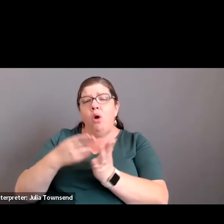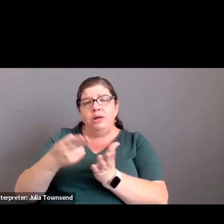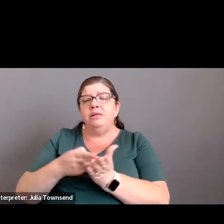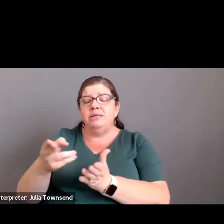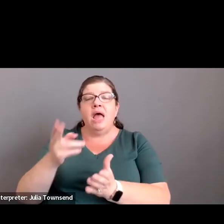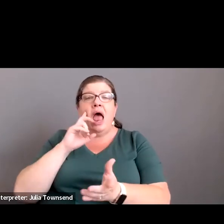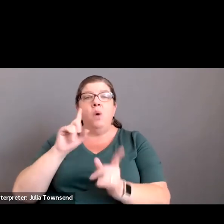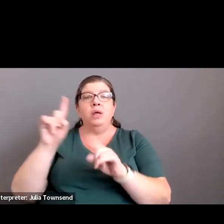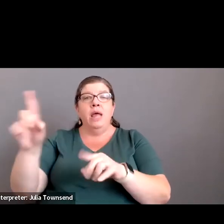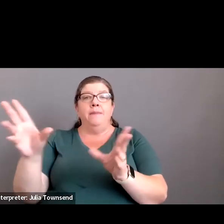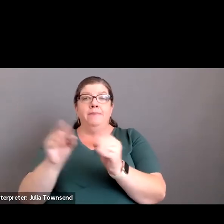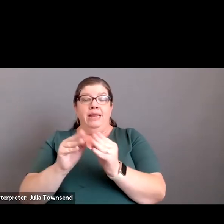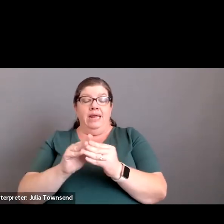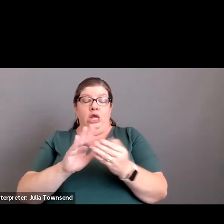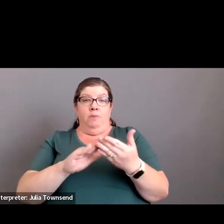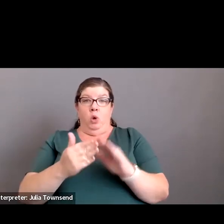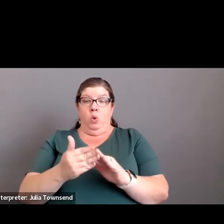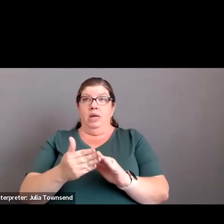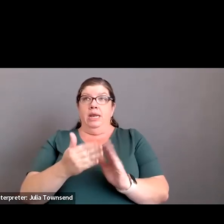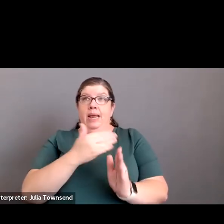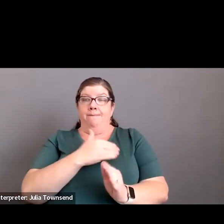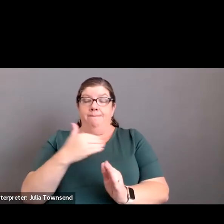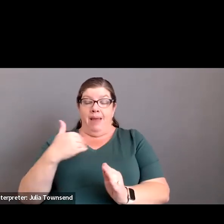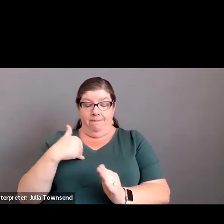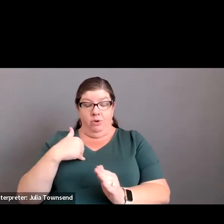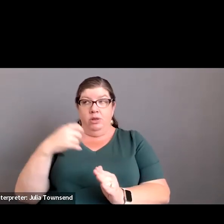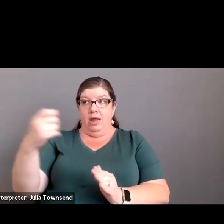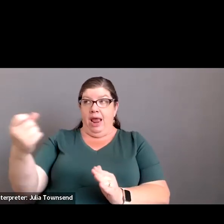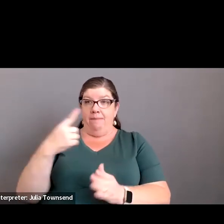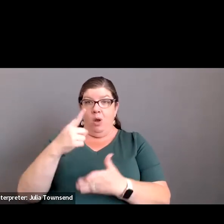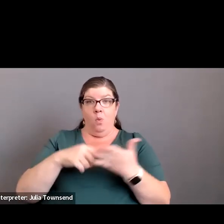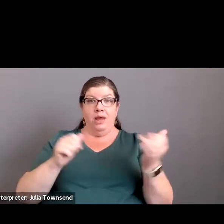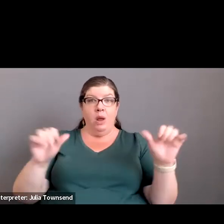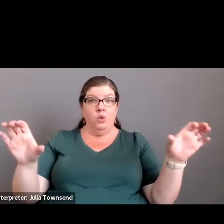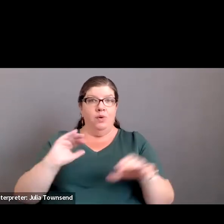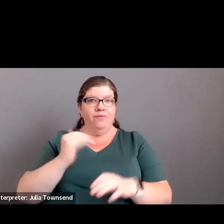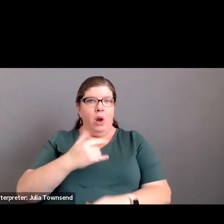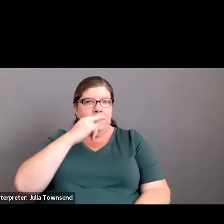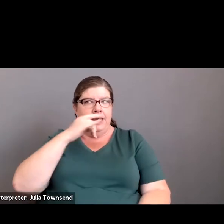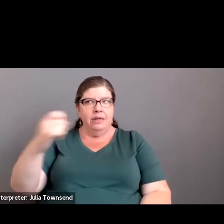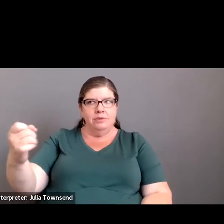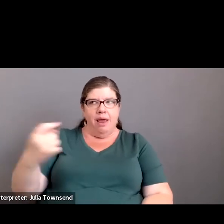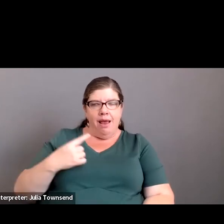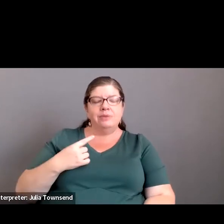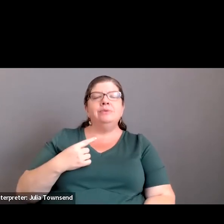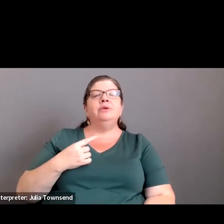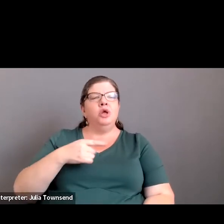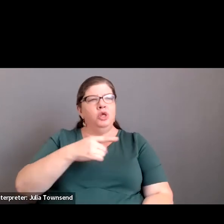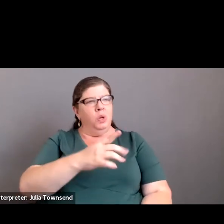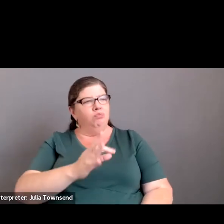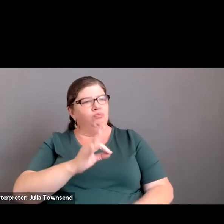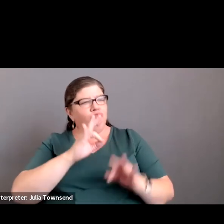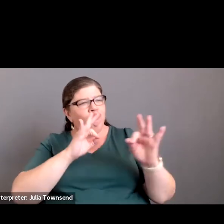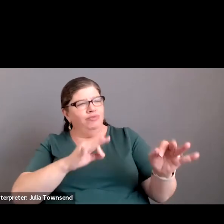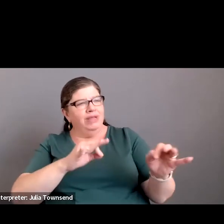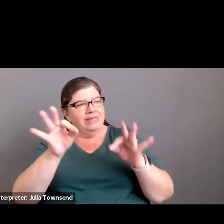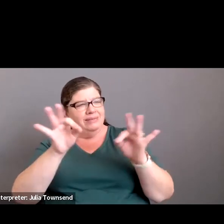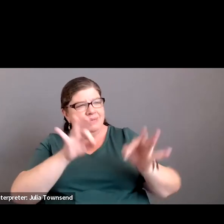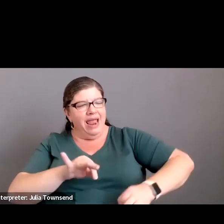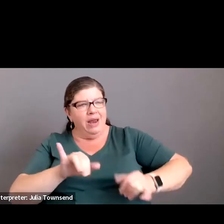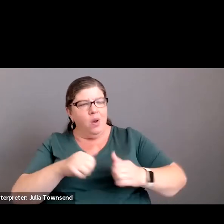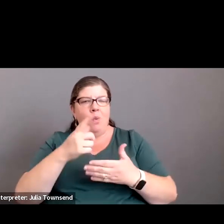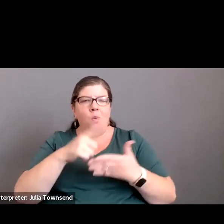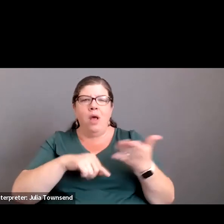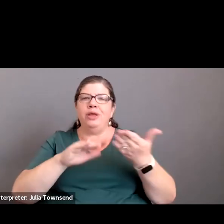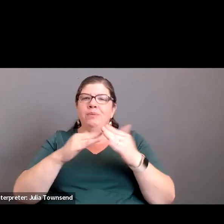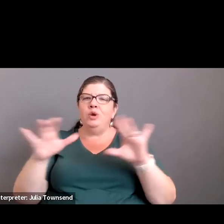at a meeting and a community member for the first time that I had been in had asked, what can we do for our kids? And so you just eloquently stated that in terms of what